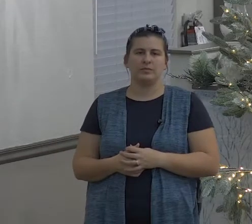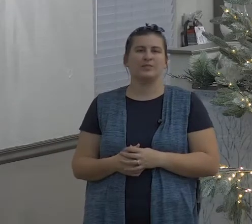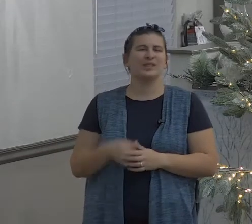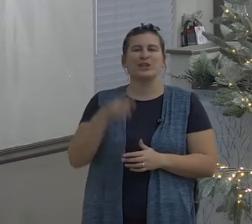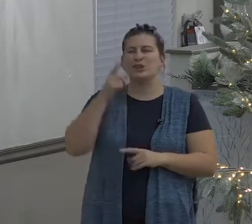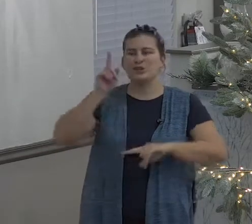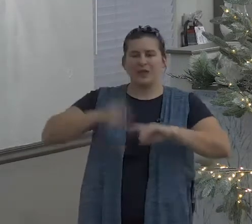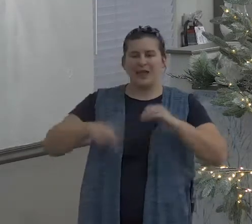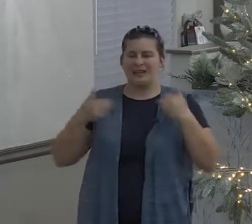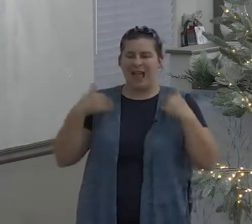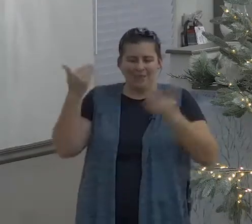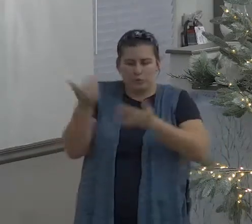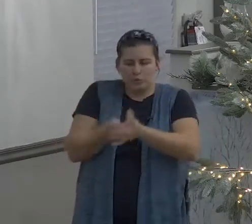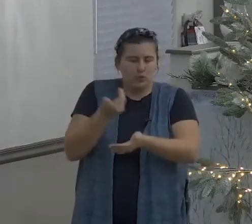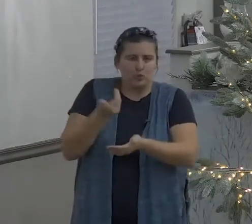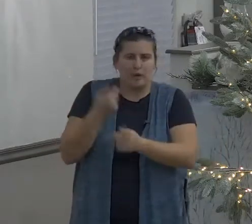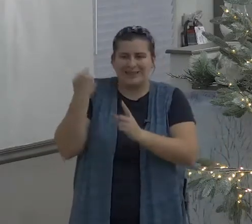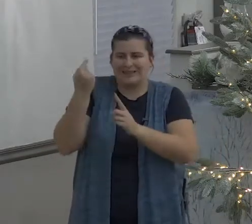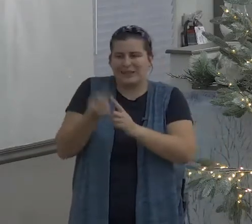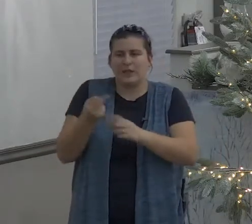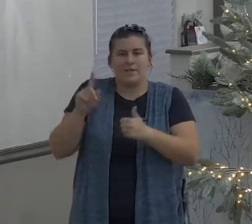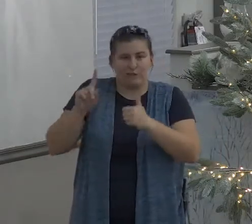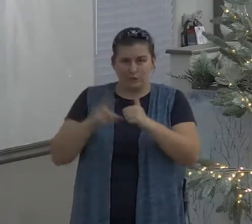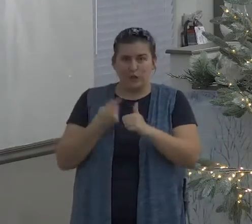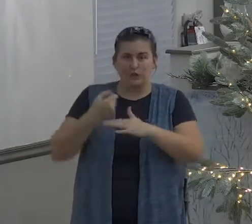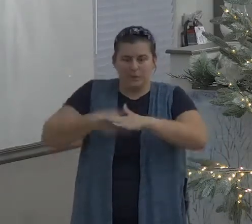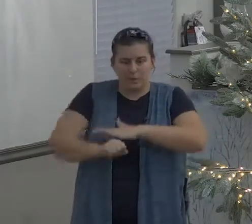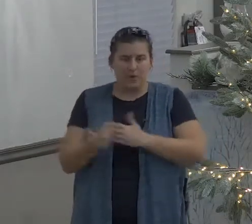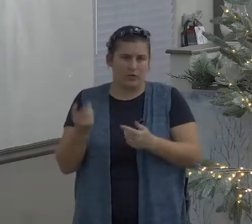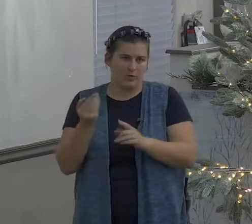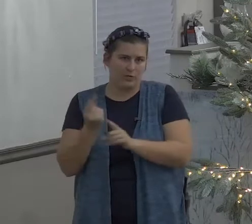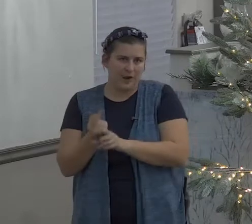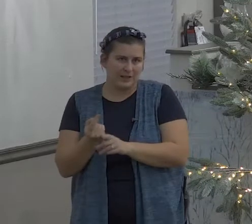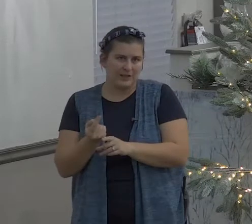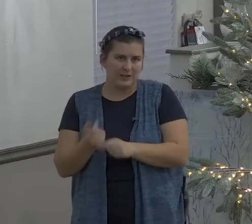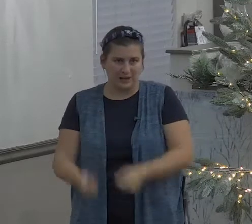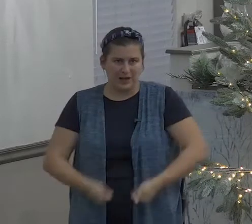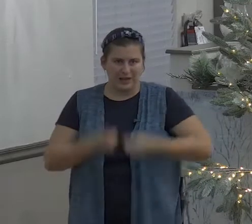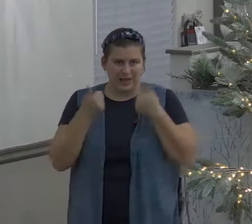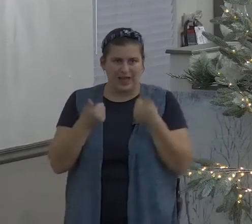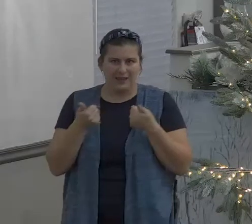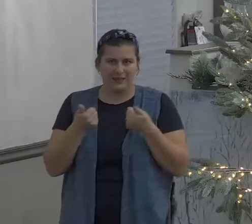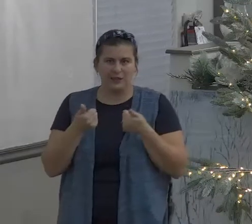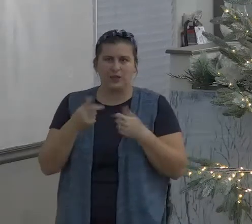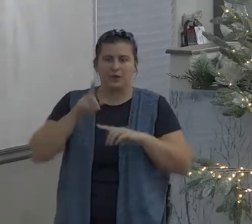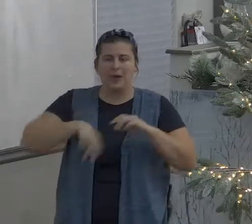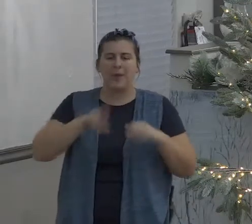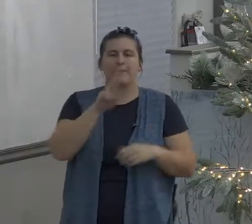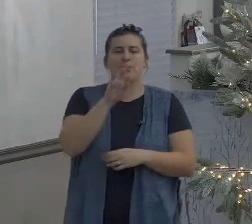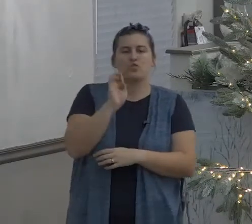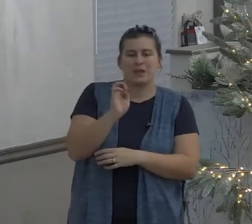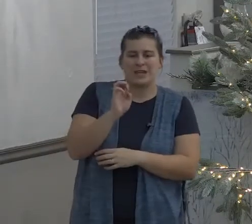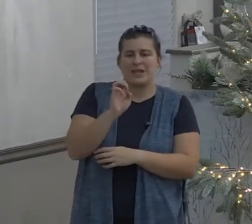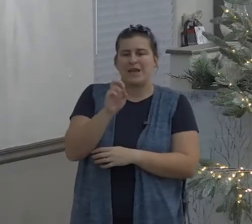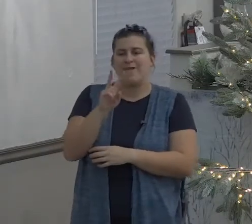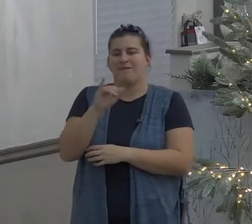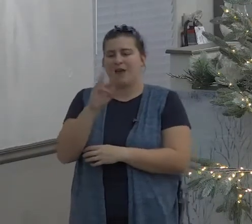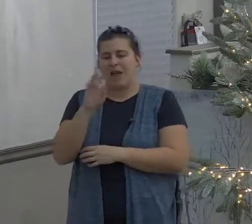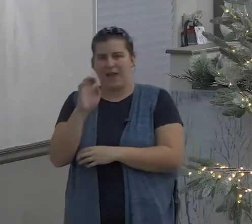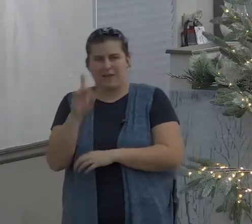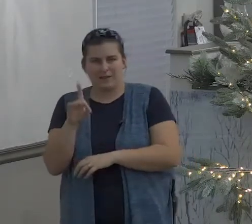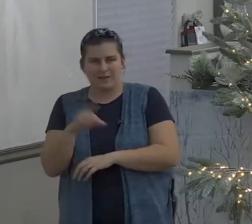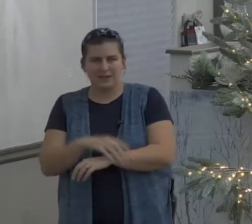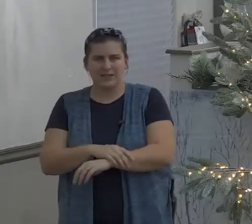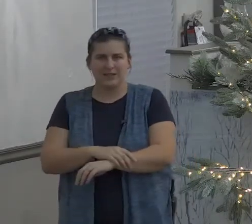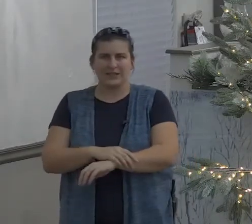it comes with that definition comes with that meaning renew well listen